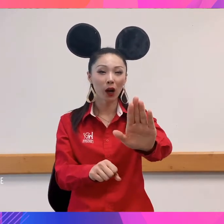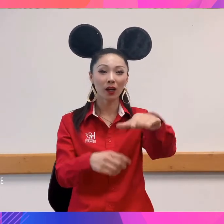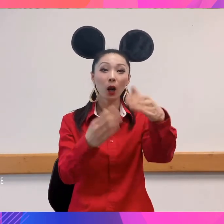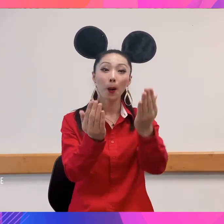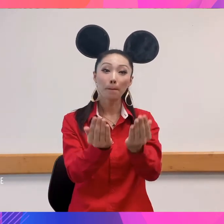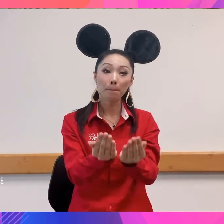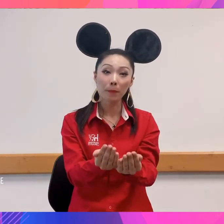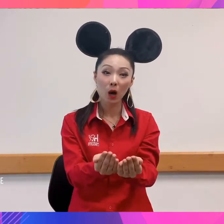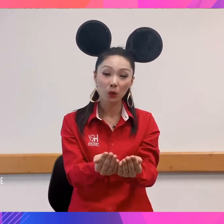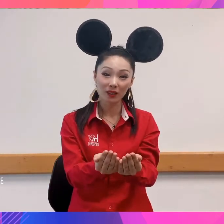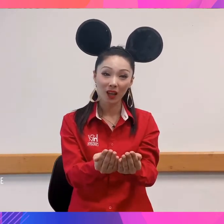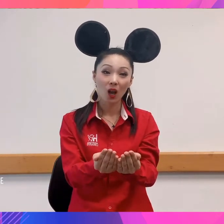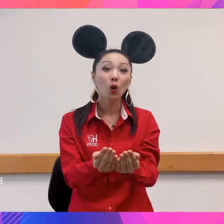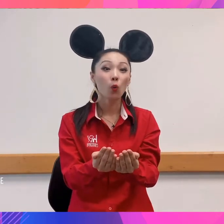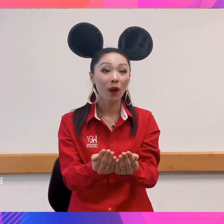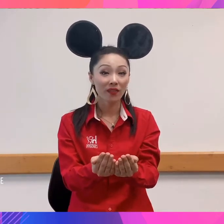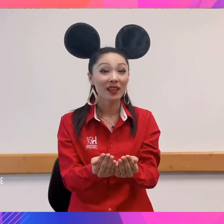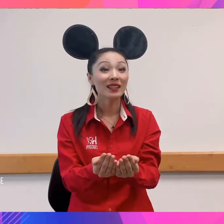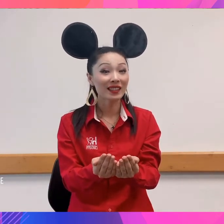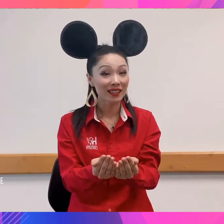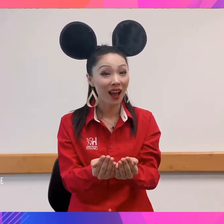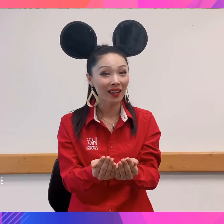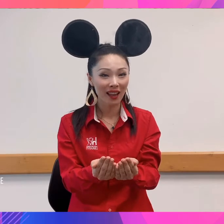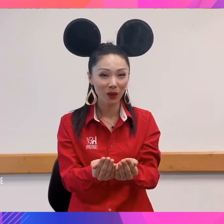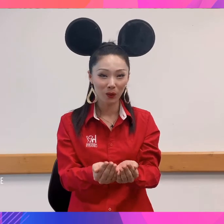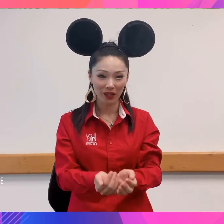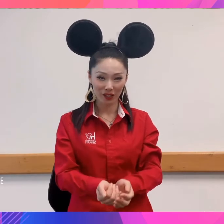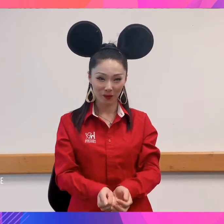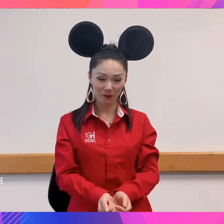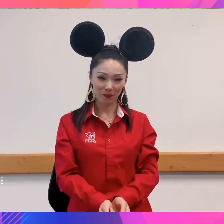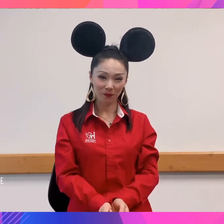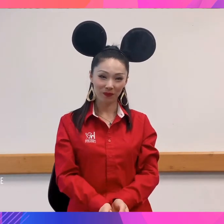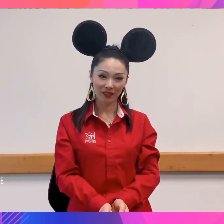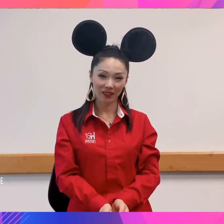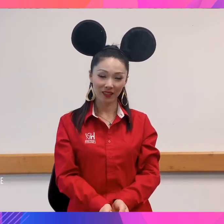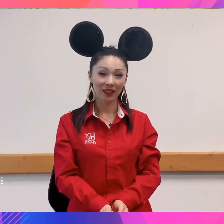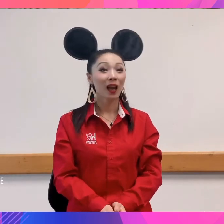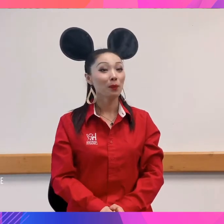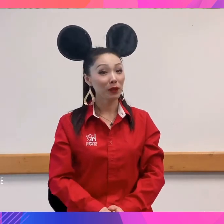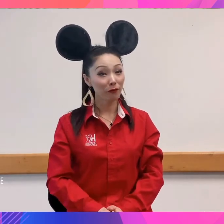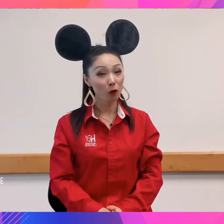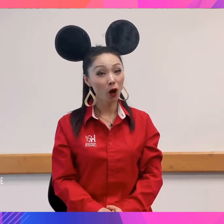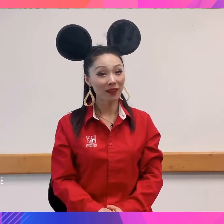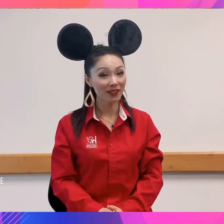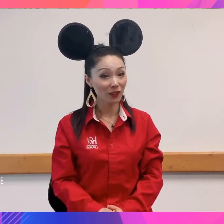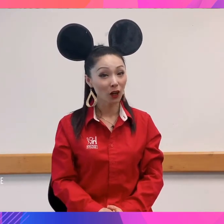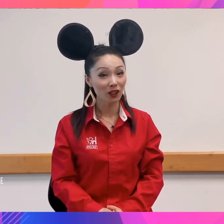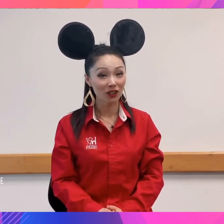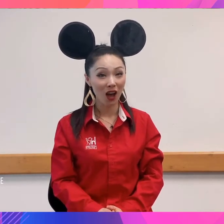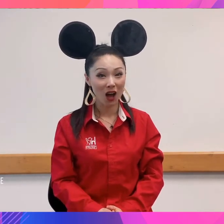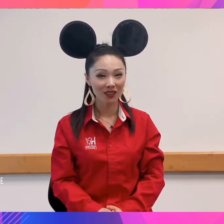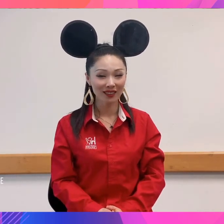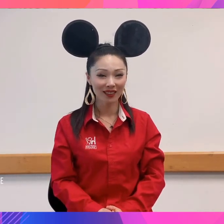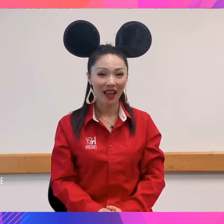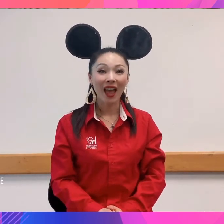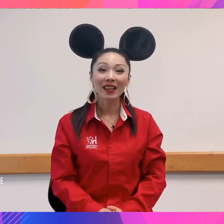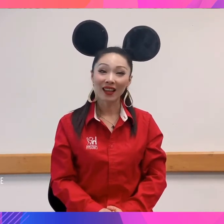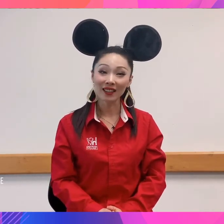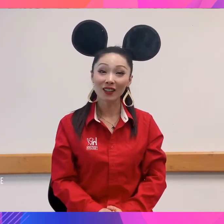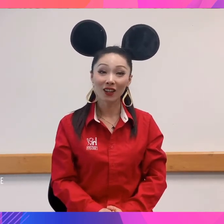boat with sign language. Before we start a song, let's learn